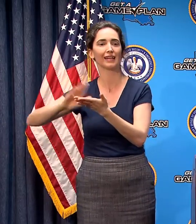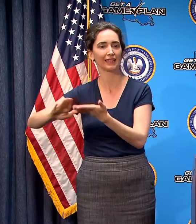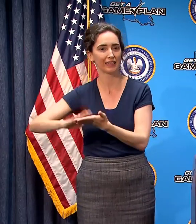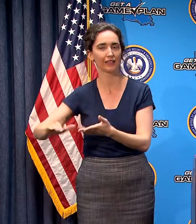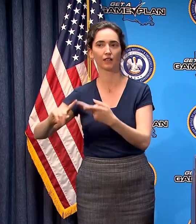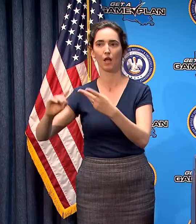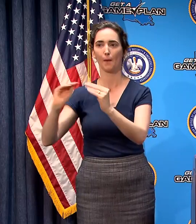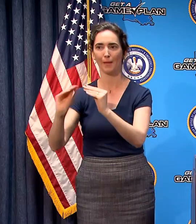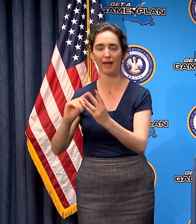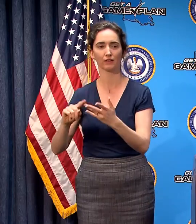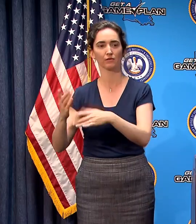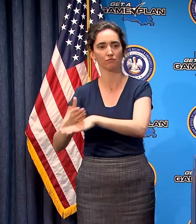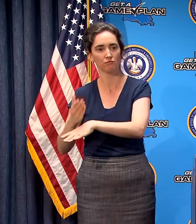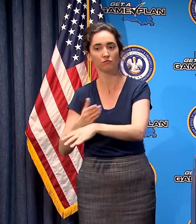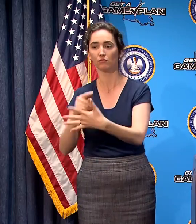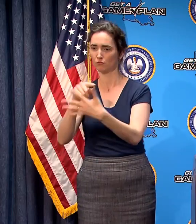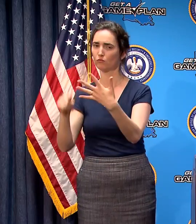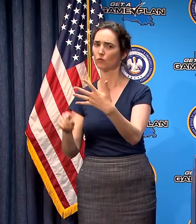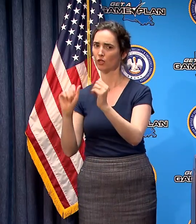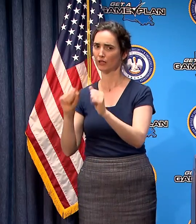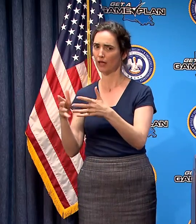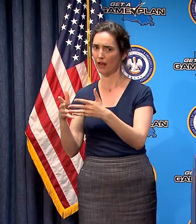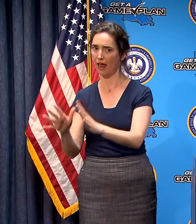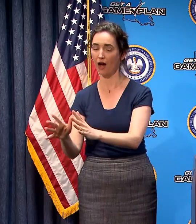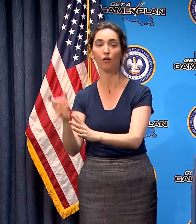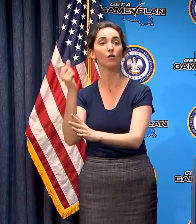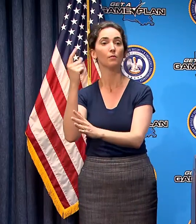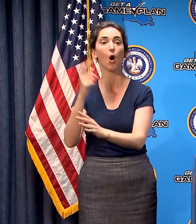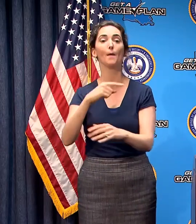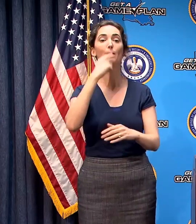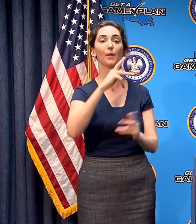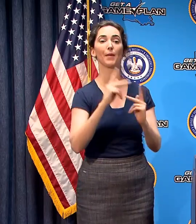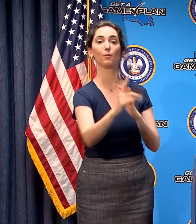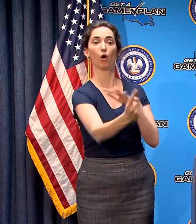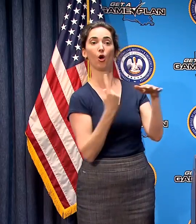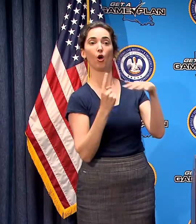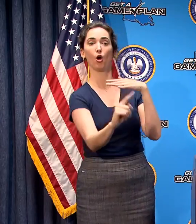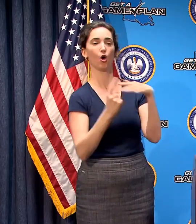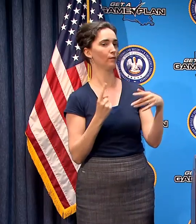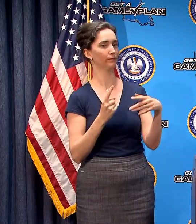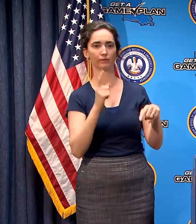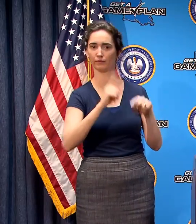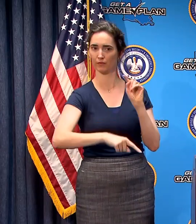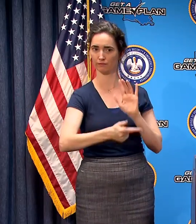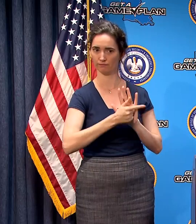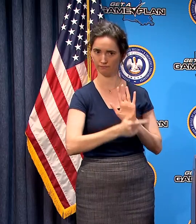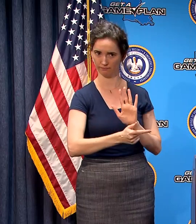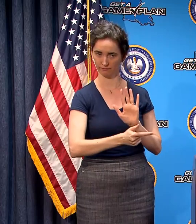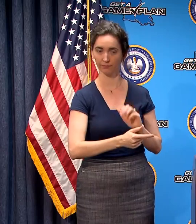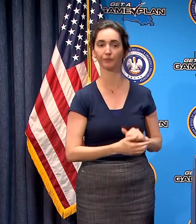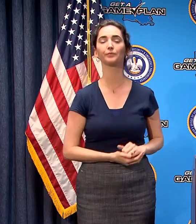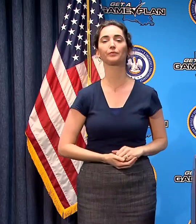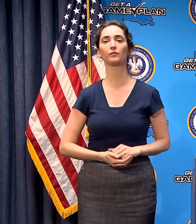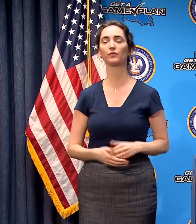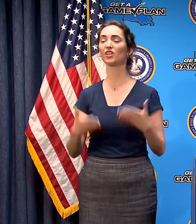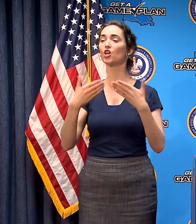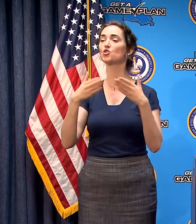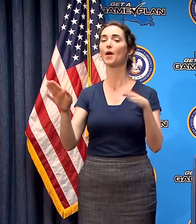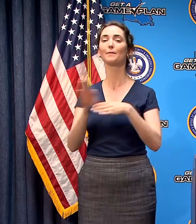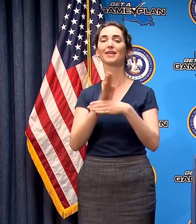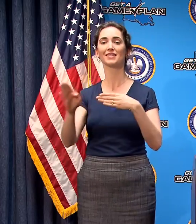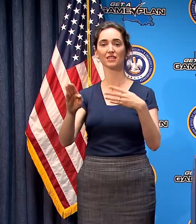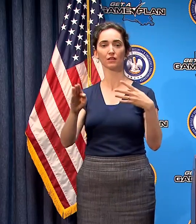maintenance or upkeep as necessary but they are closed to the public in general businesses fall into one of three